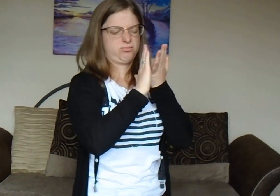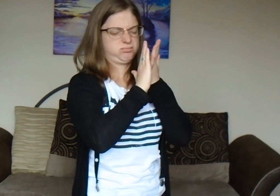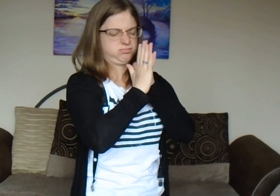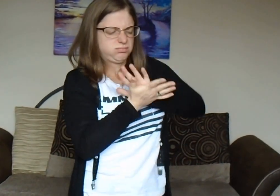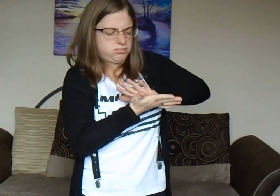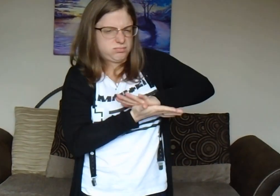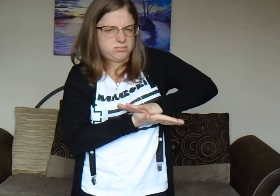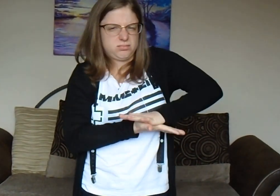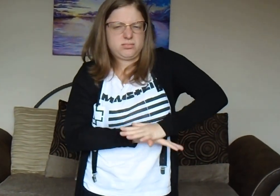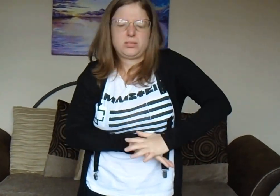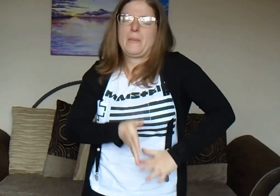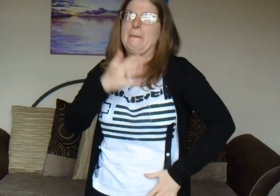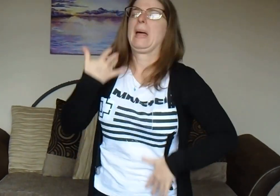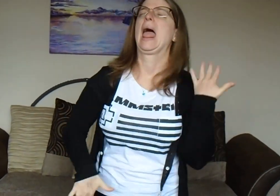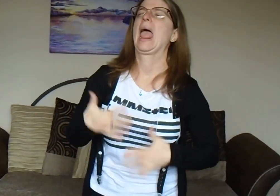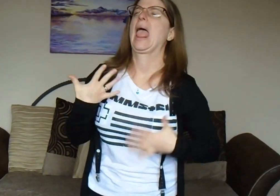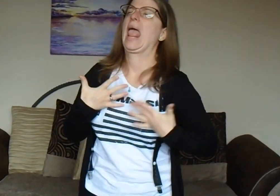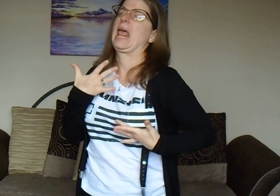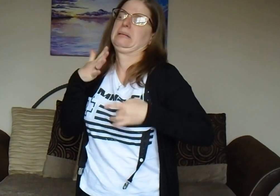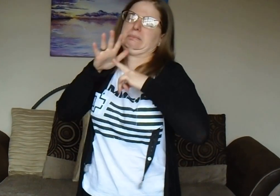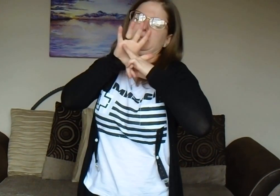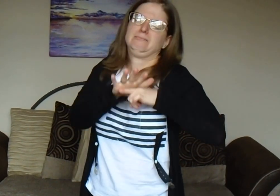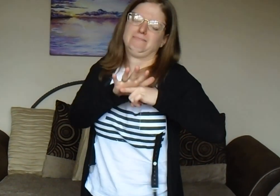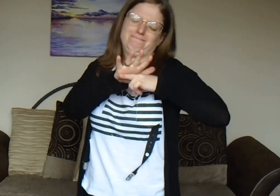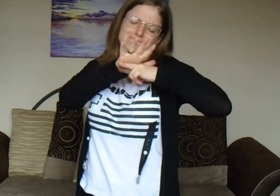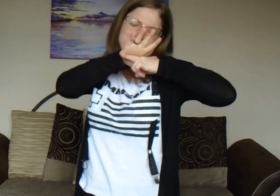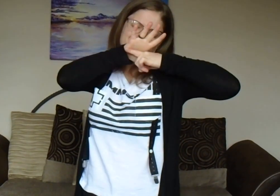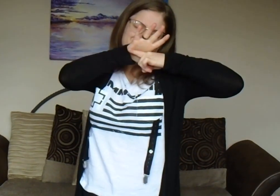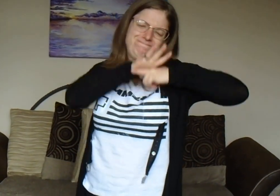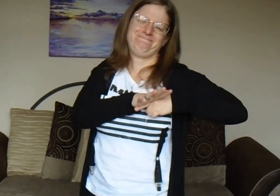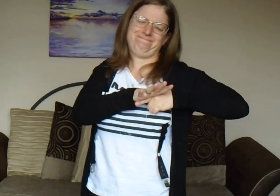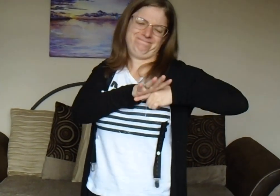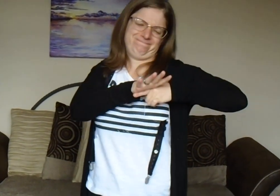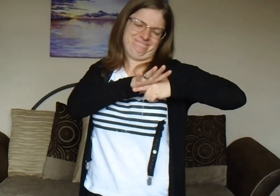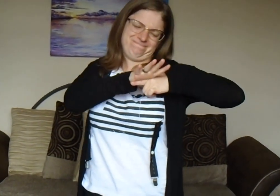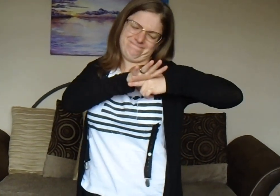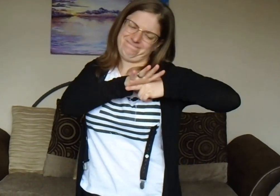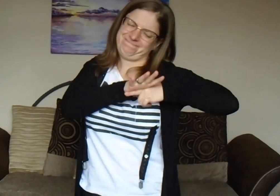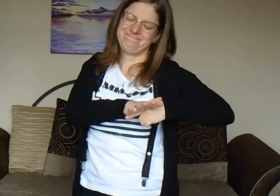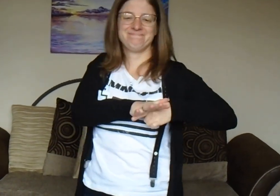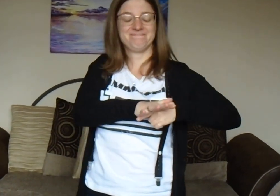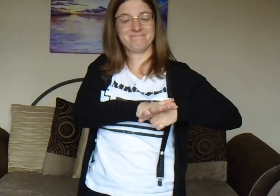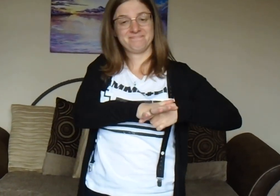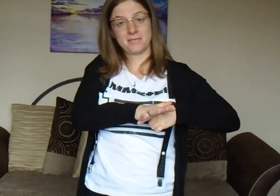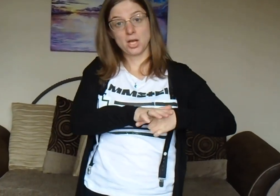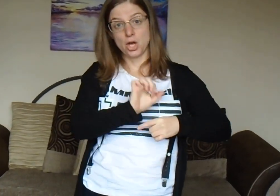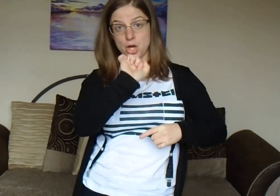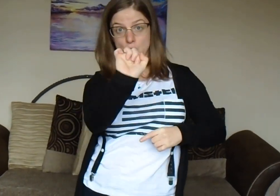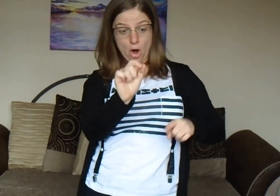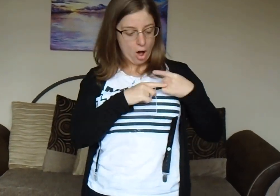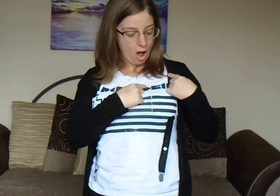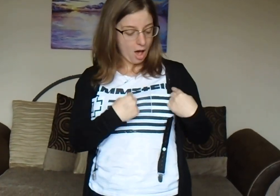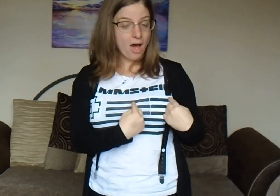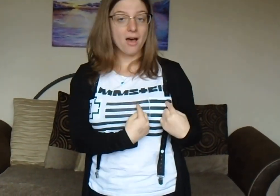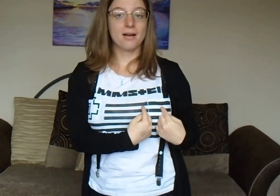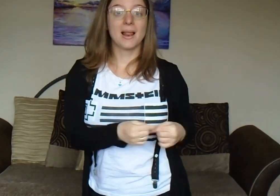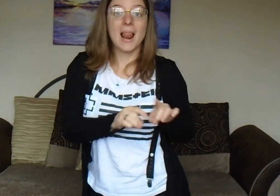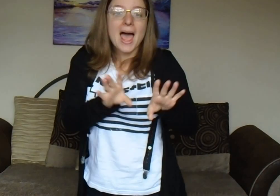Tons of pain, big pressure Your heart is a